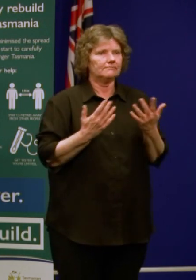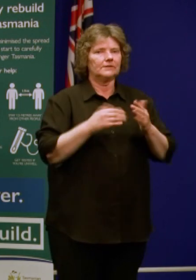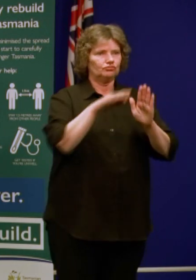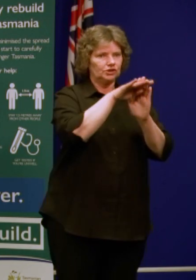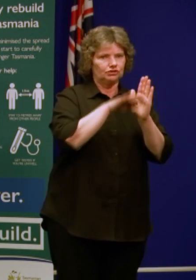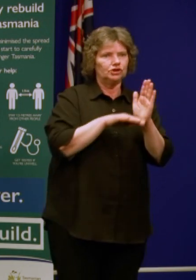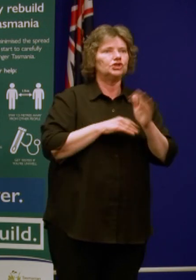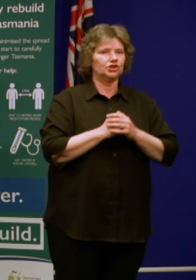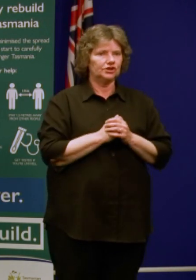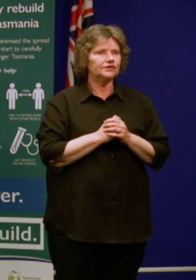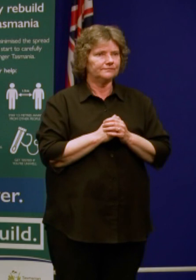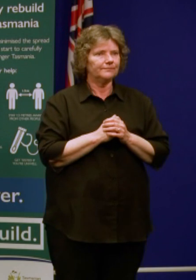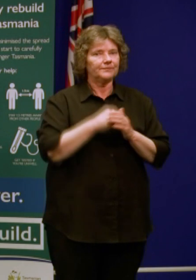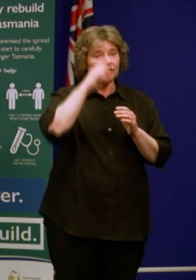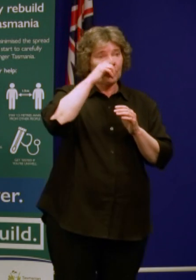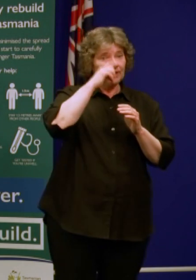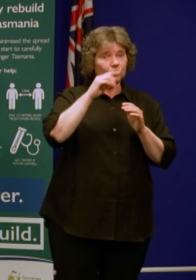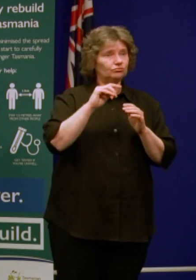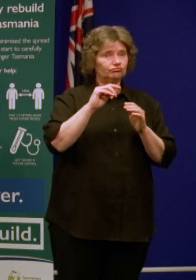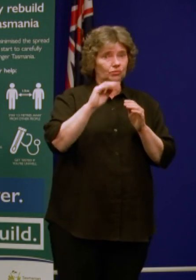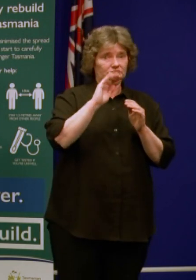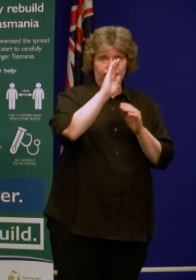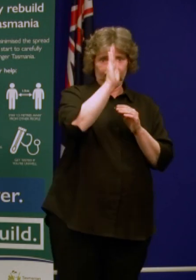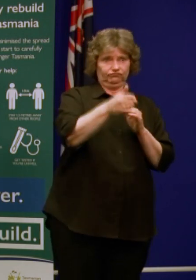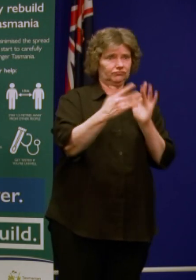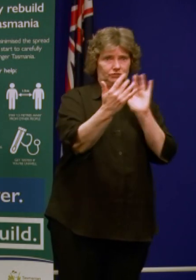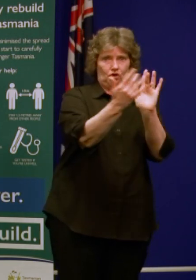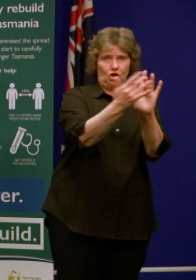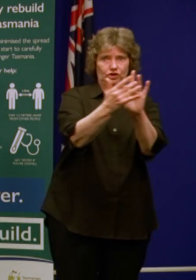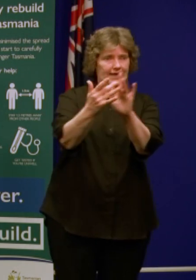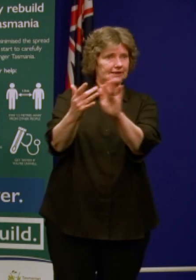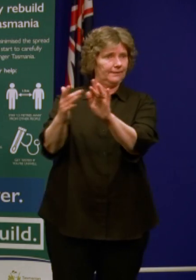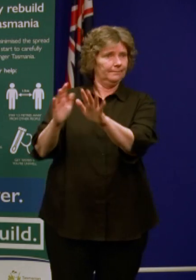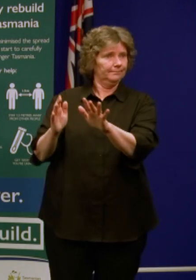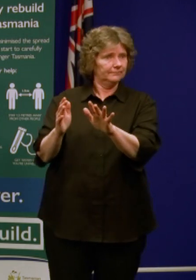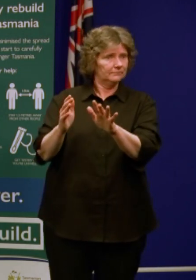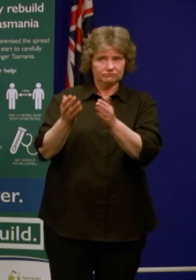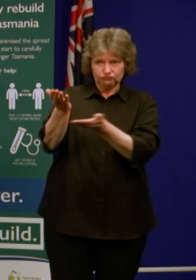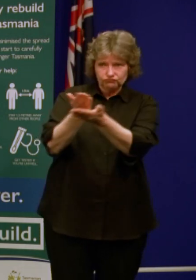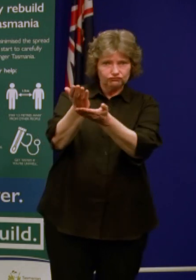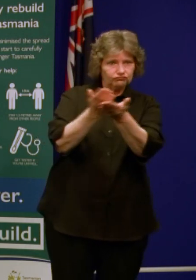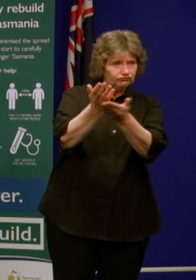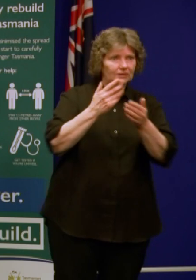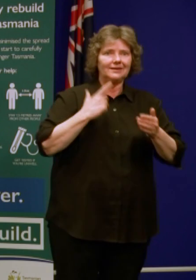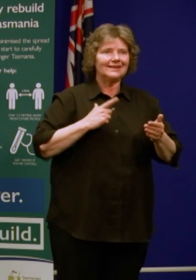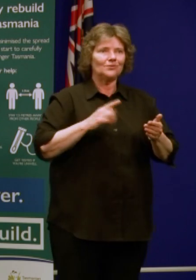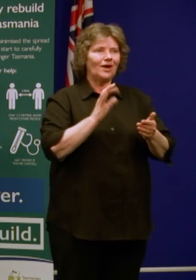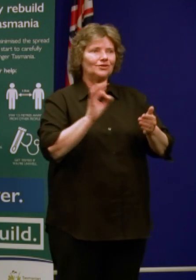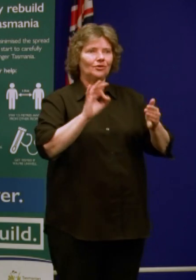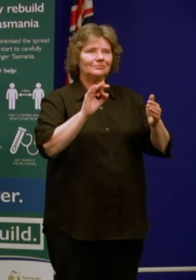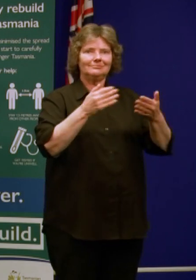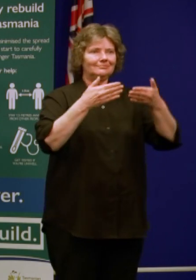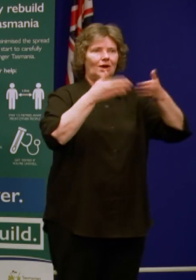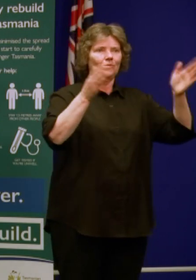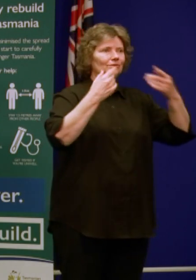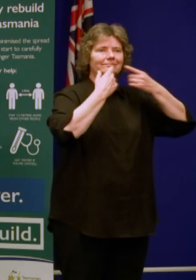Those travellers were contacted directly. That's why we haven't been speaking about it. It's one of those things that the people that needed